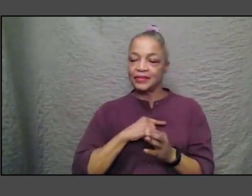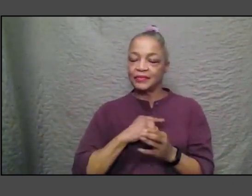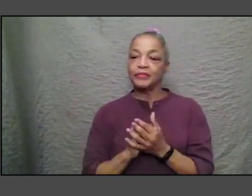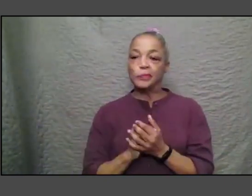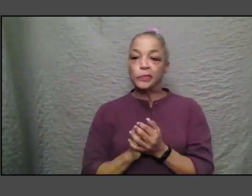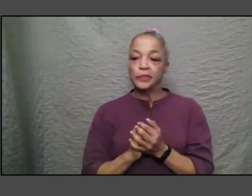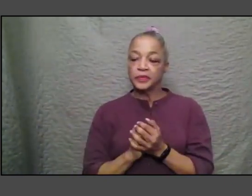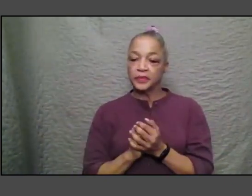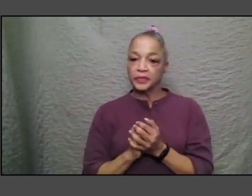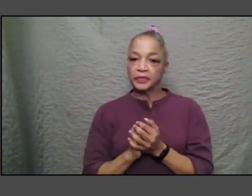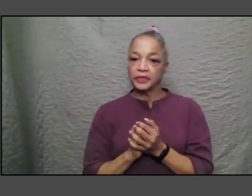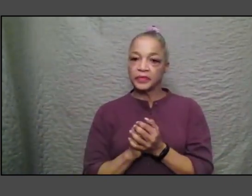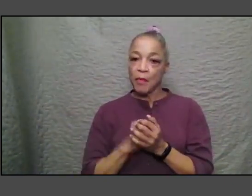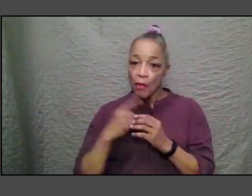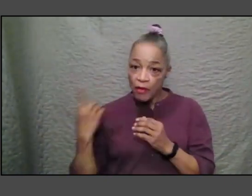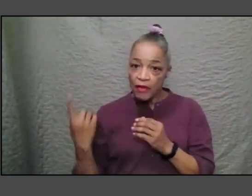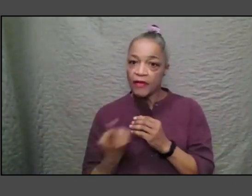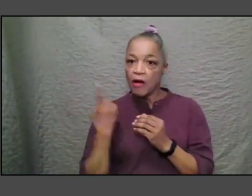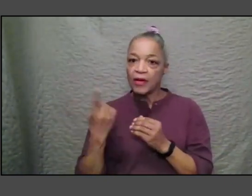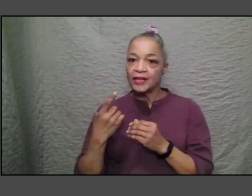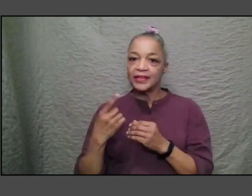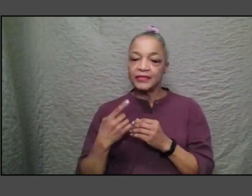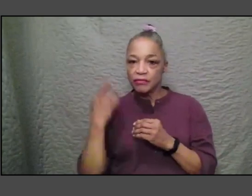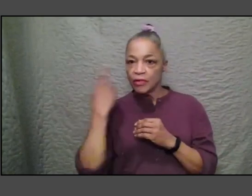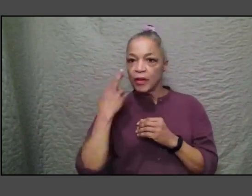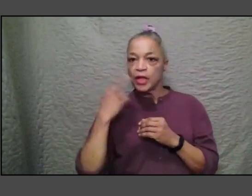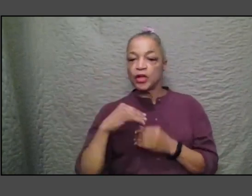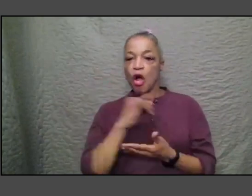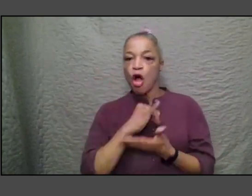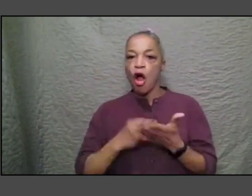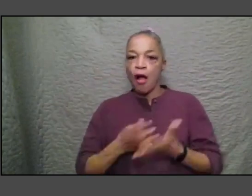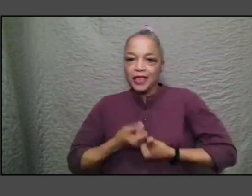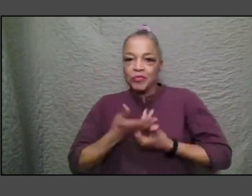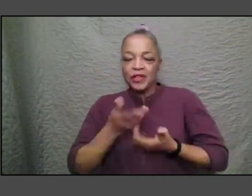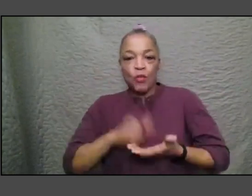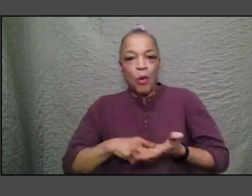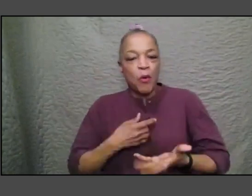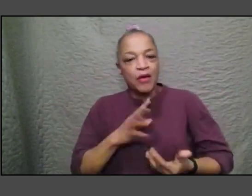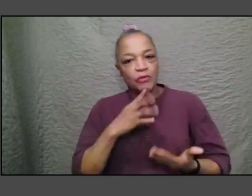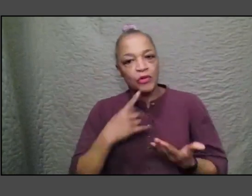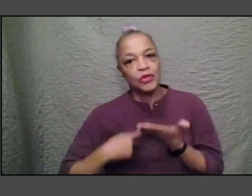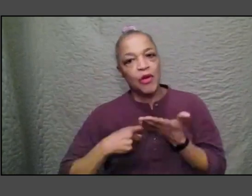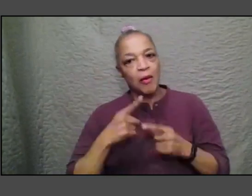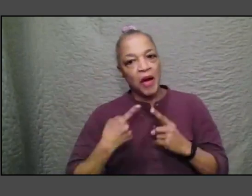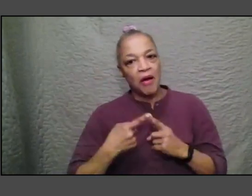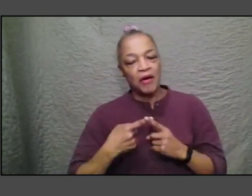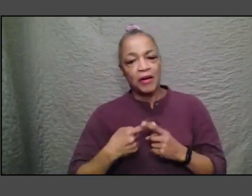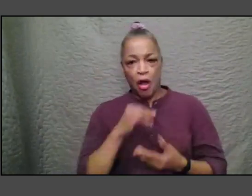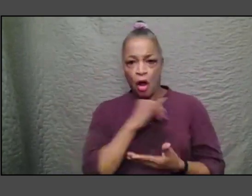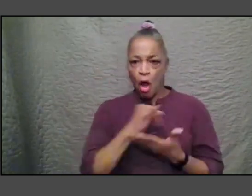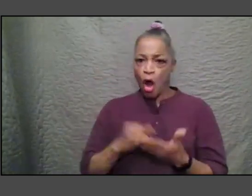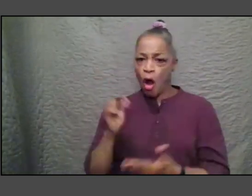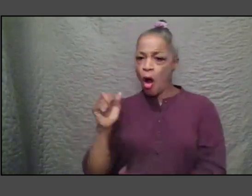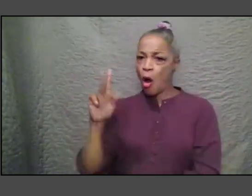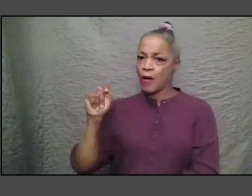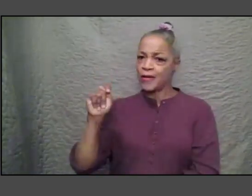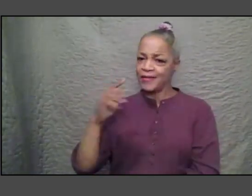art expressed things that we want to write about that art really gave us a better sense of understanding on different levels